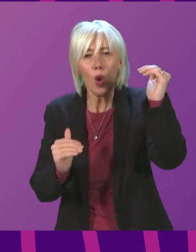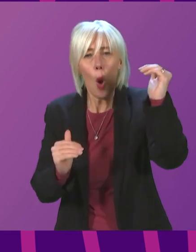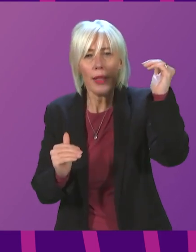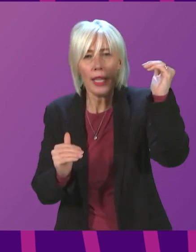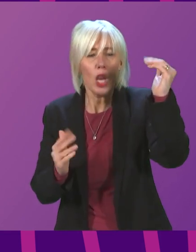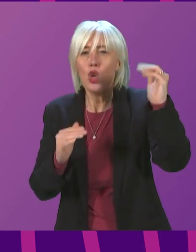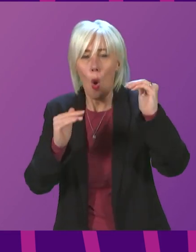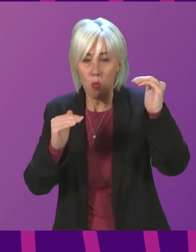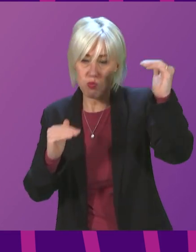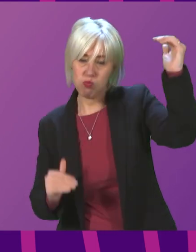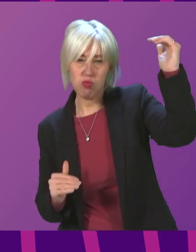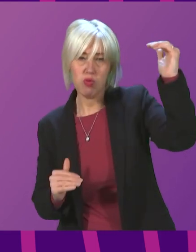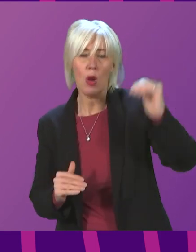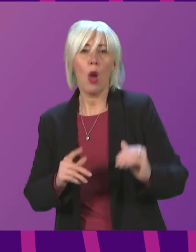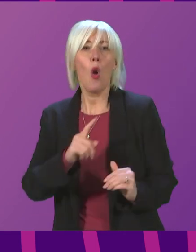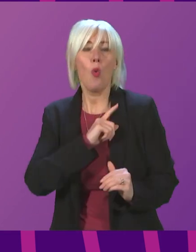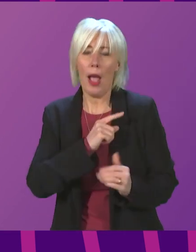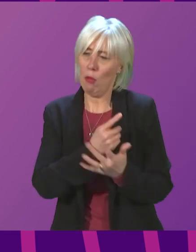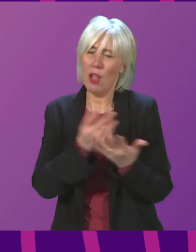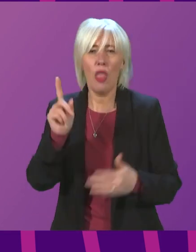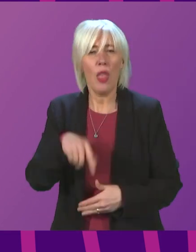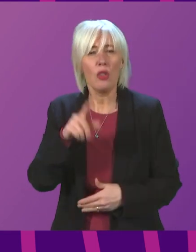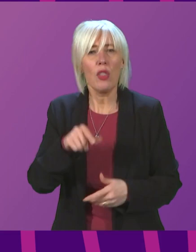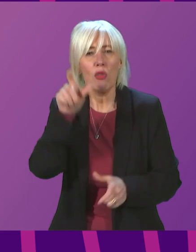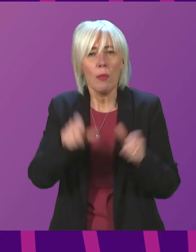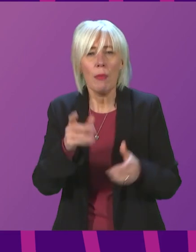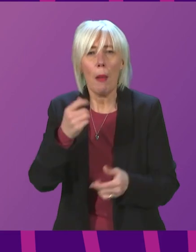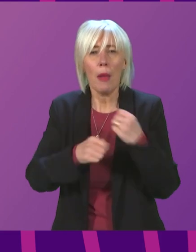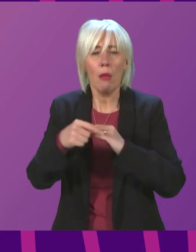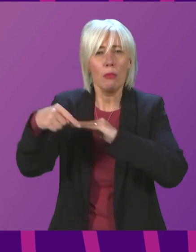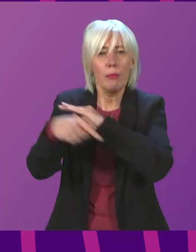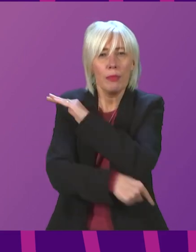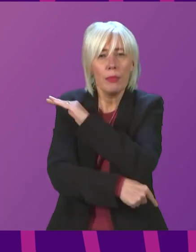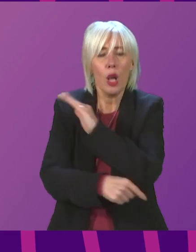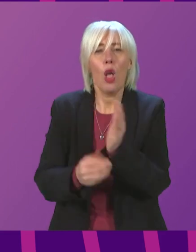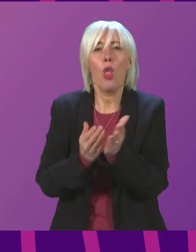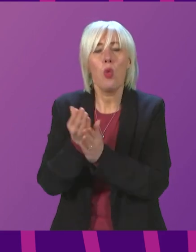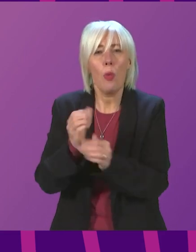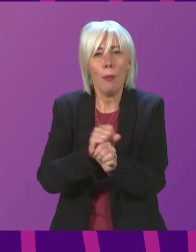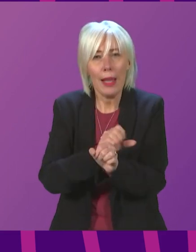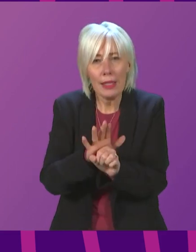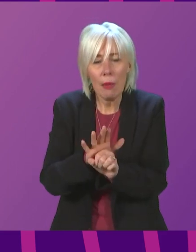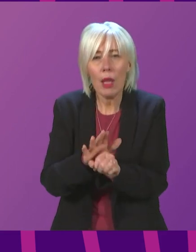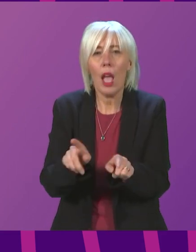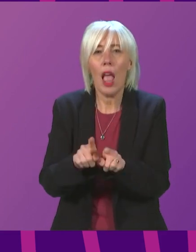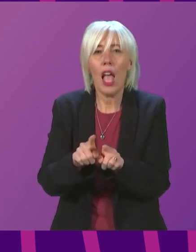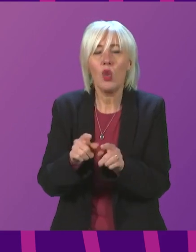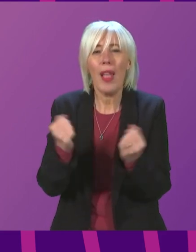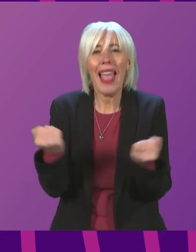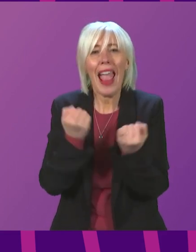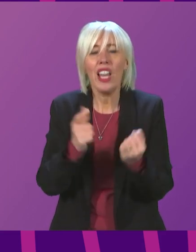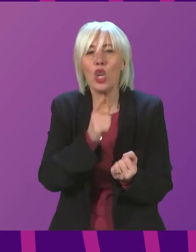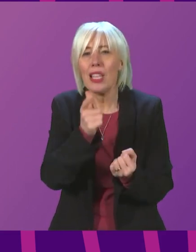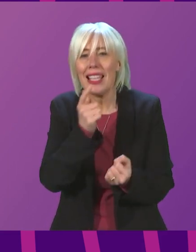widen as a result of the thousands of people being plunged into debt due to the pandemic, along with soaring energy prices,